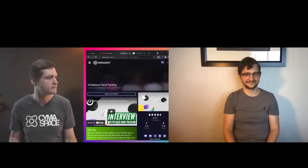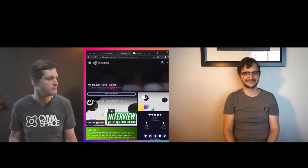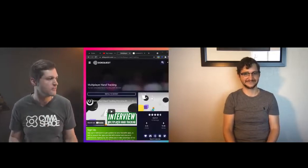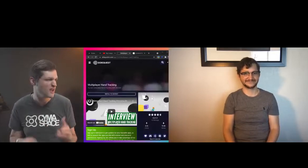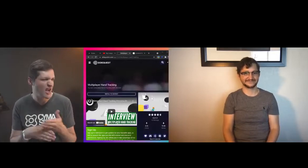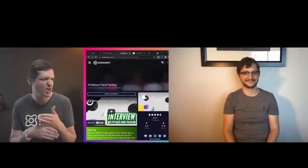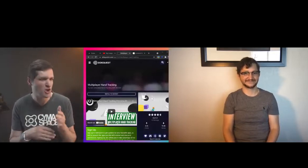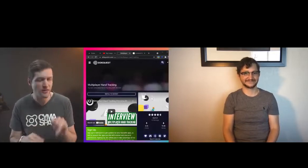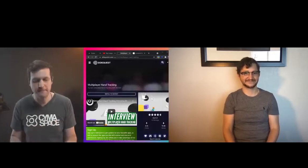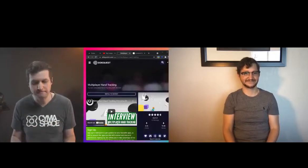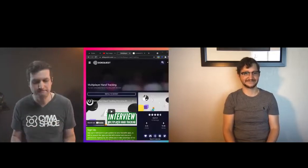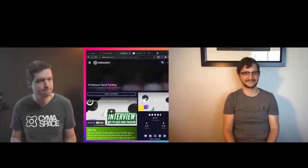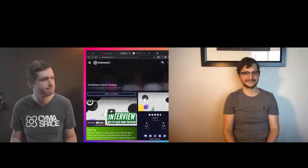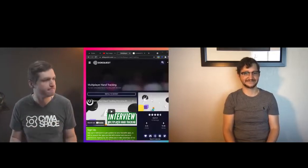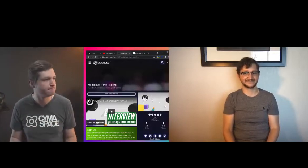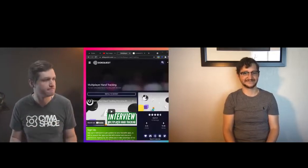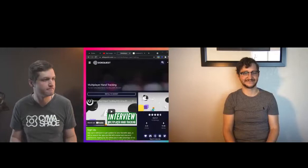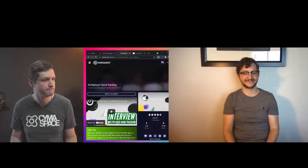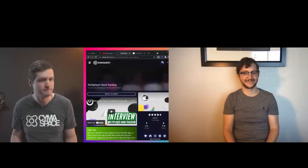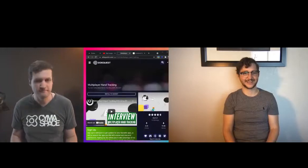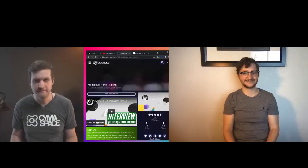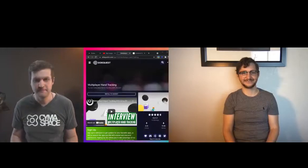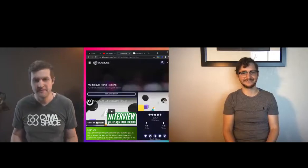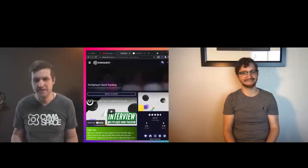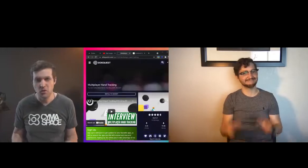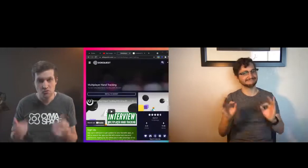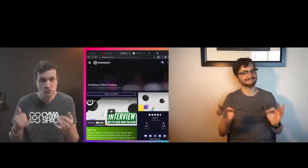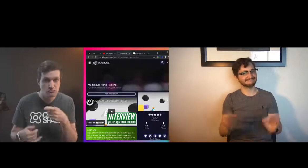and it's here on the side quest website and i'll share this link too